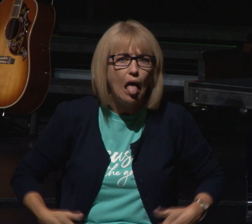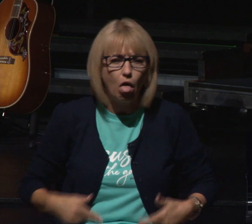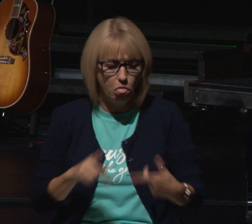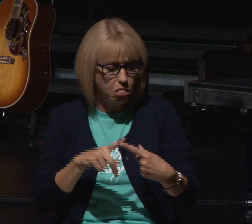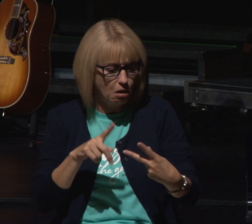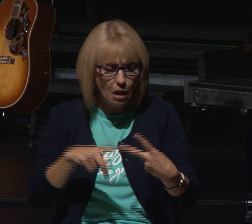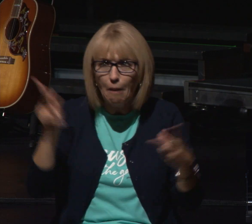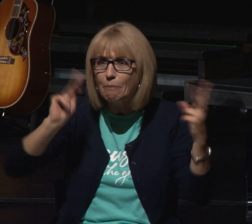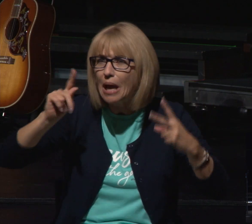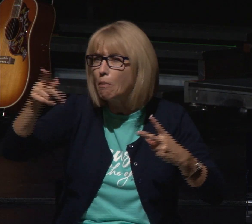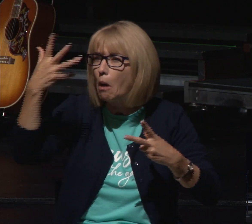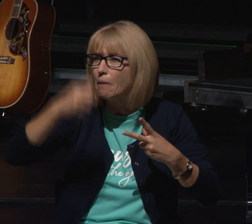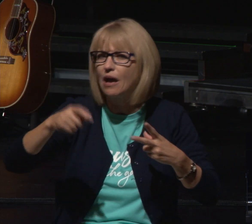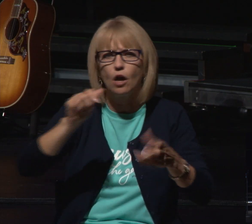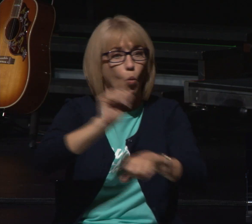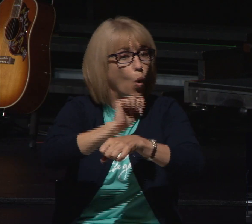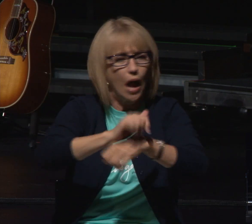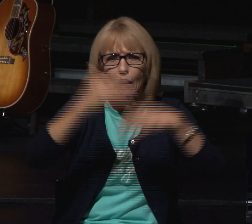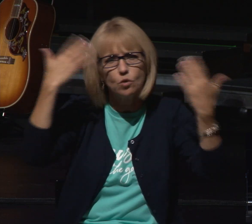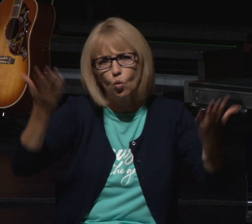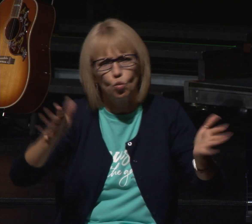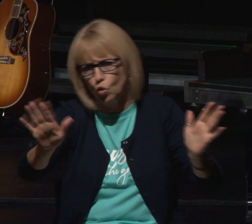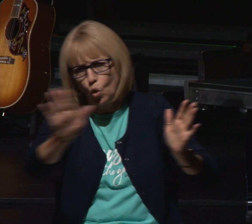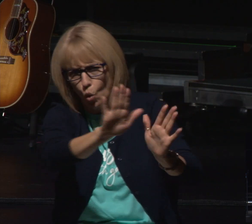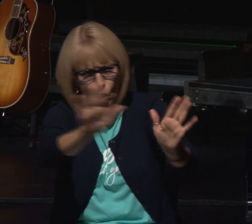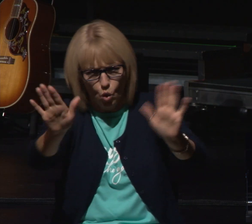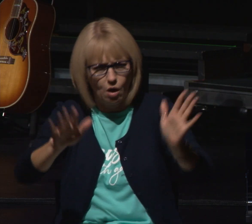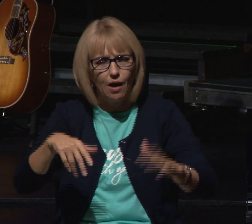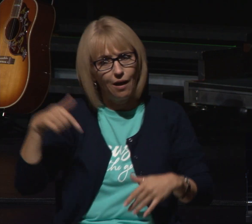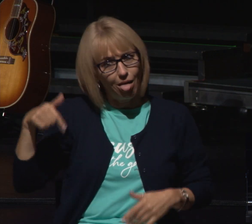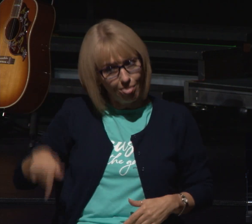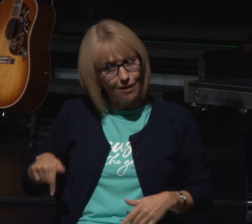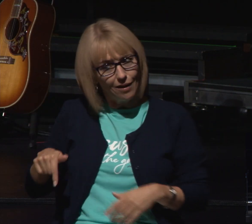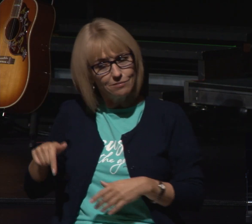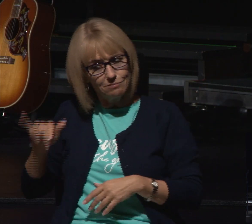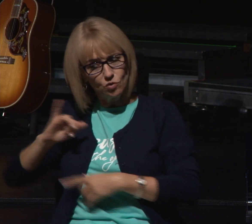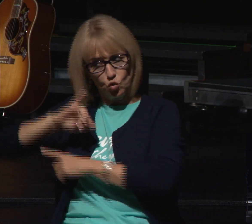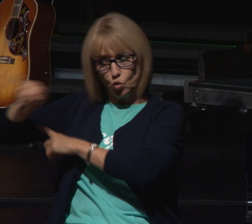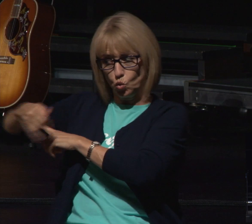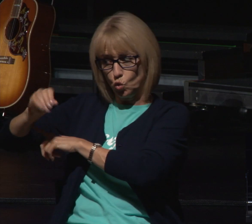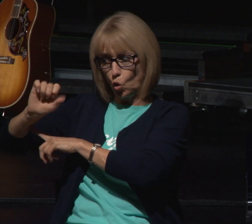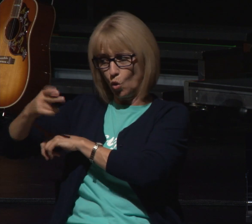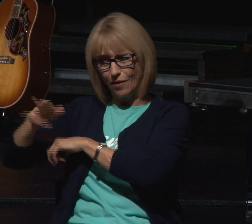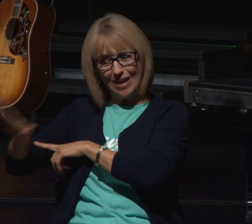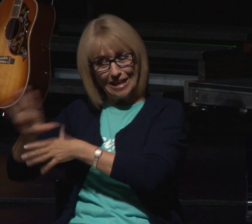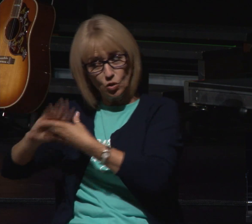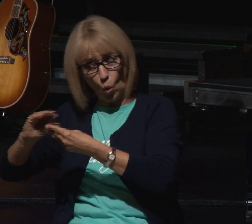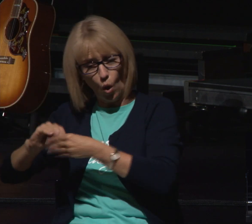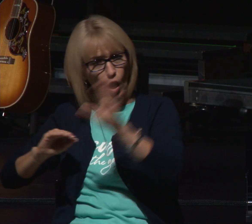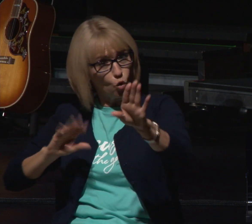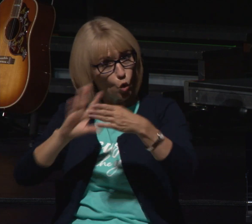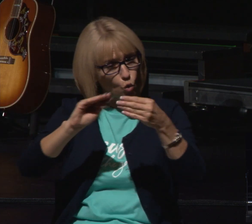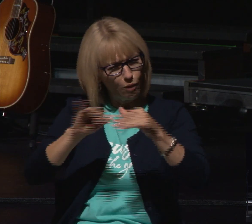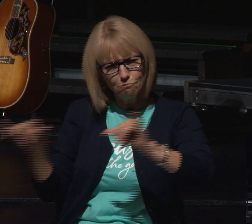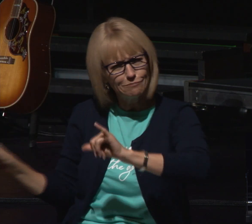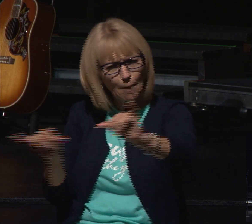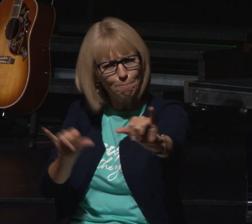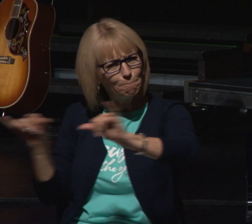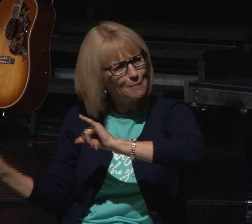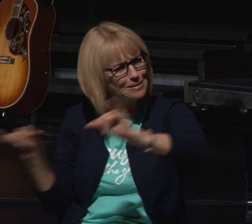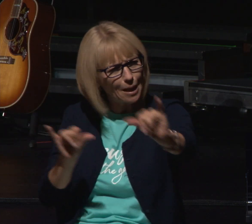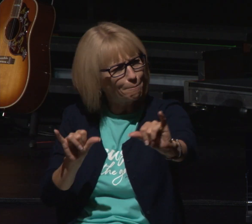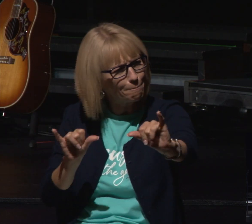health or people or job this story is for you if your future seems uncertain